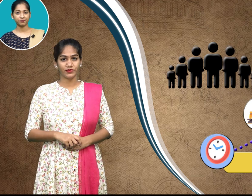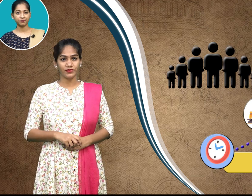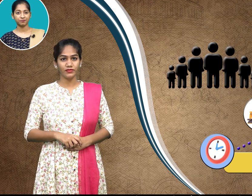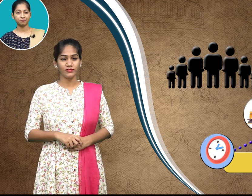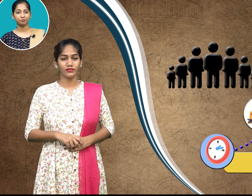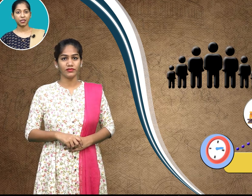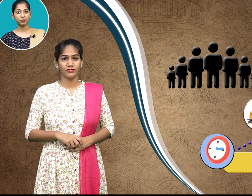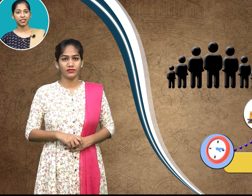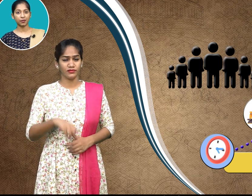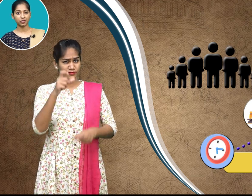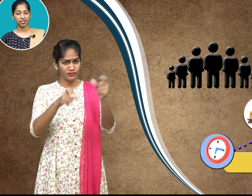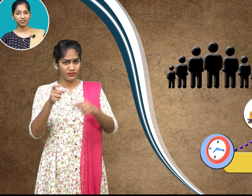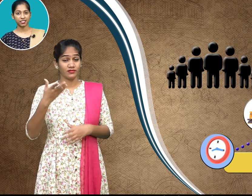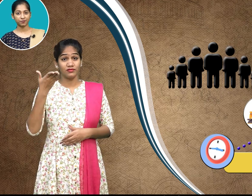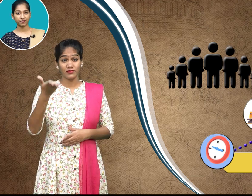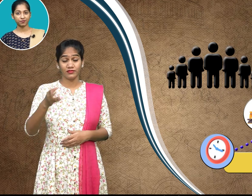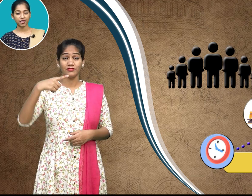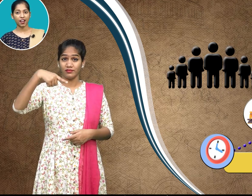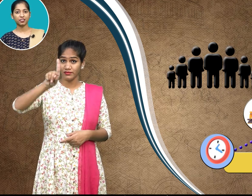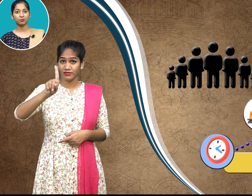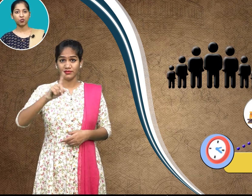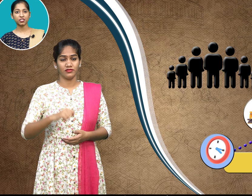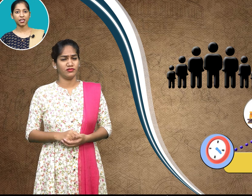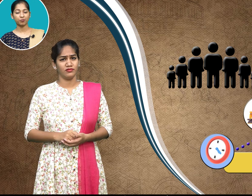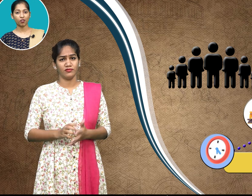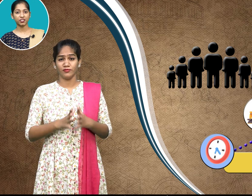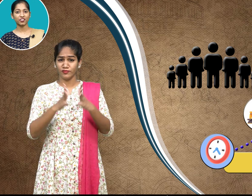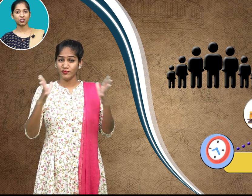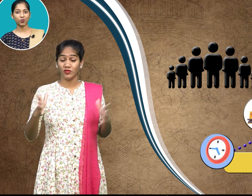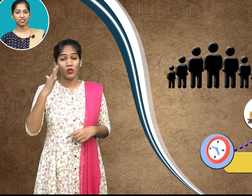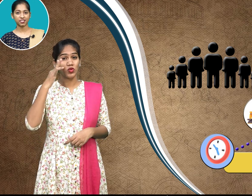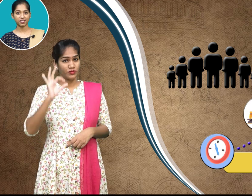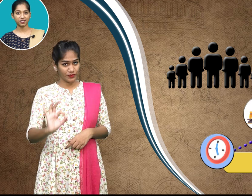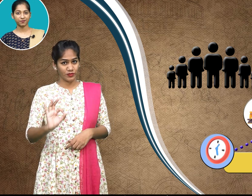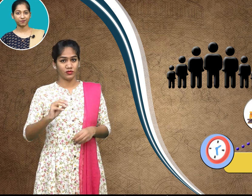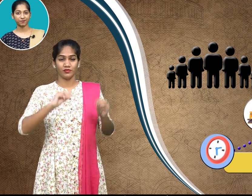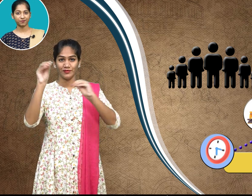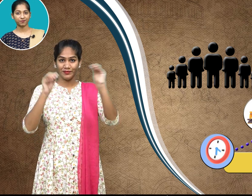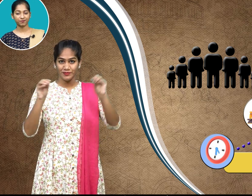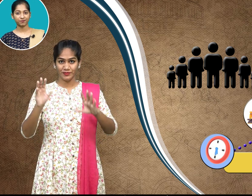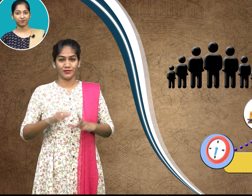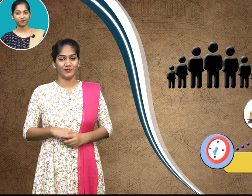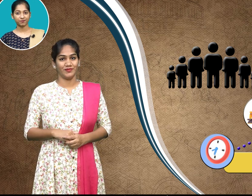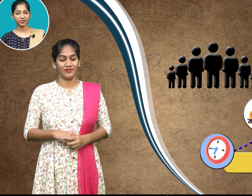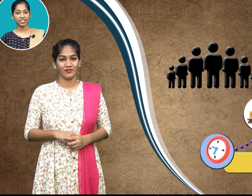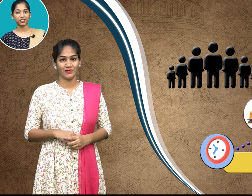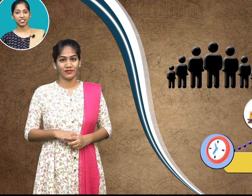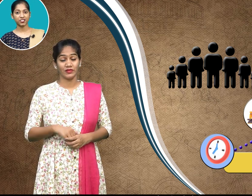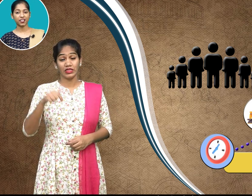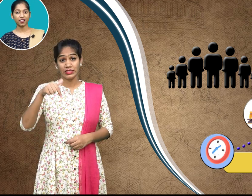people themselves are the most important resources it is their